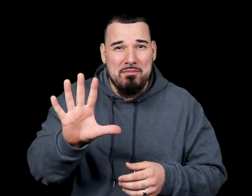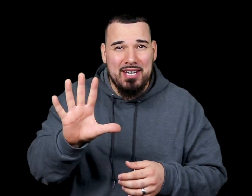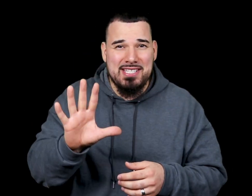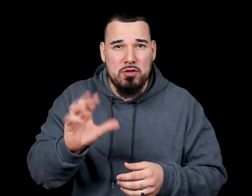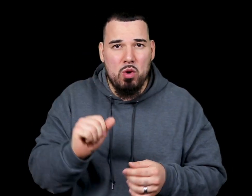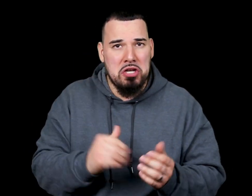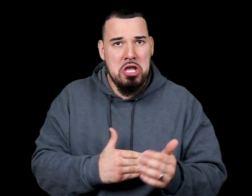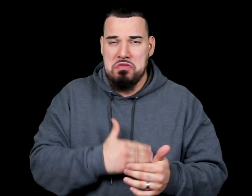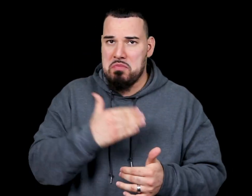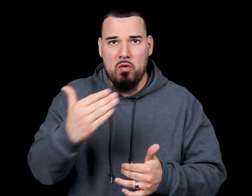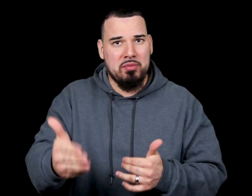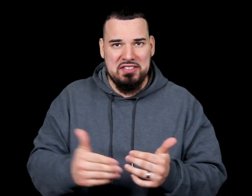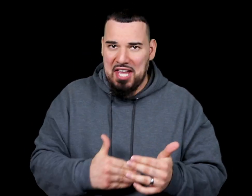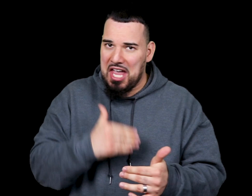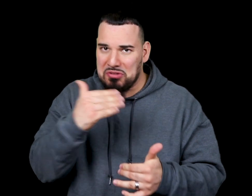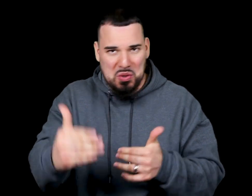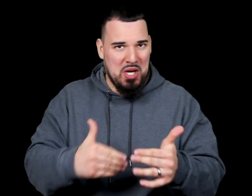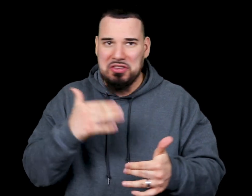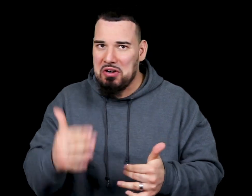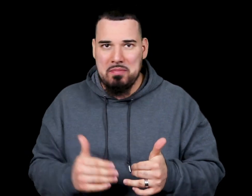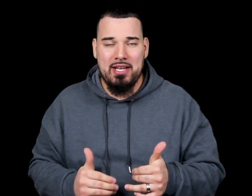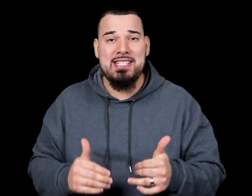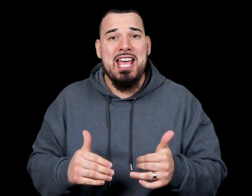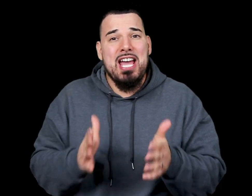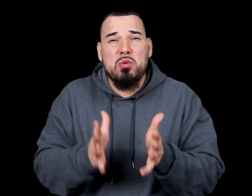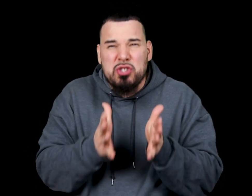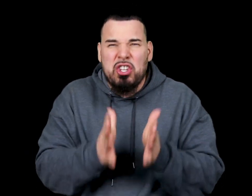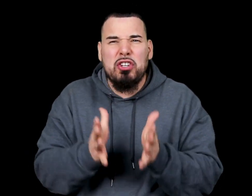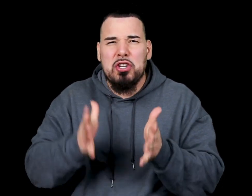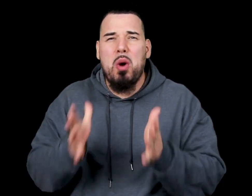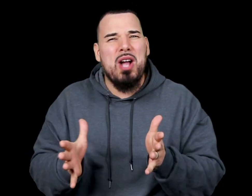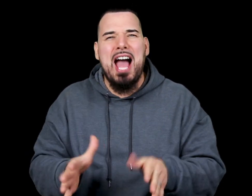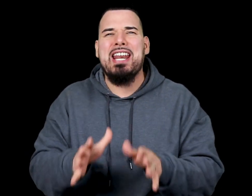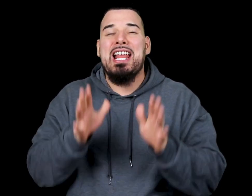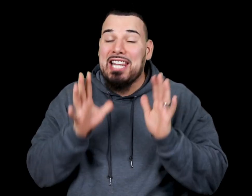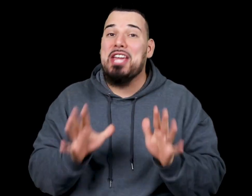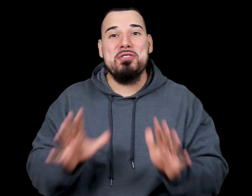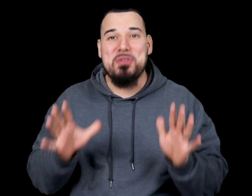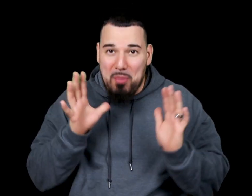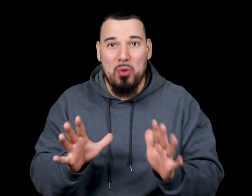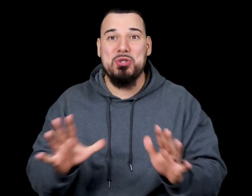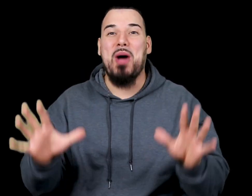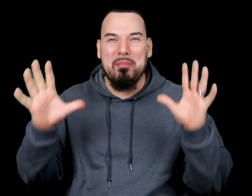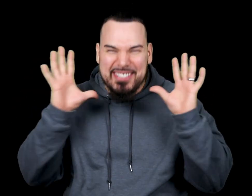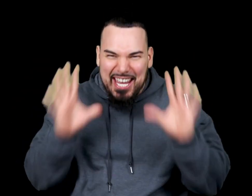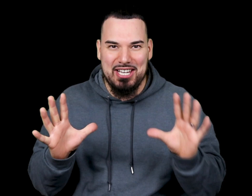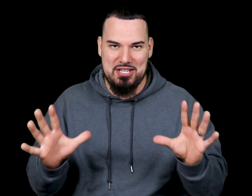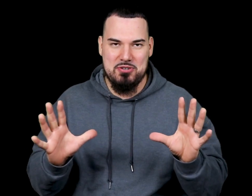minutes if you want, then move up to 10, 20, 30 minutes, and you will start to know God like you're supposed to. I'm telling you.